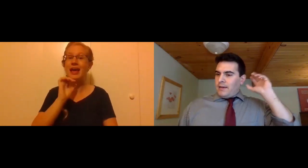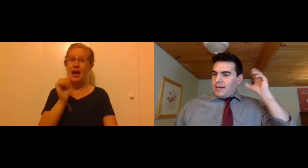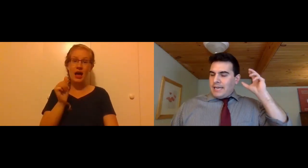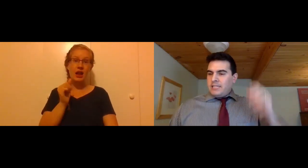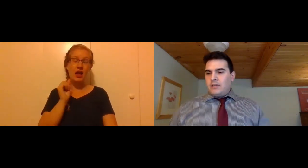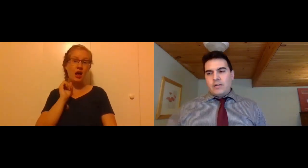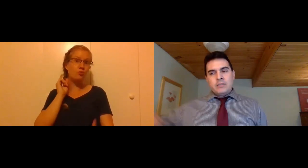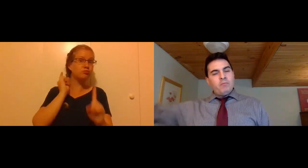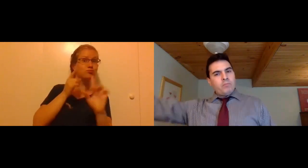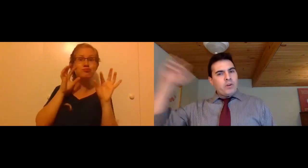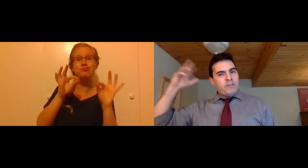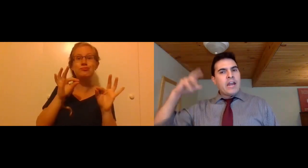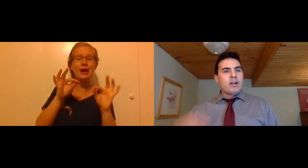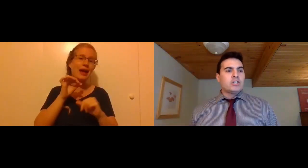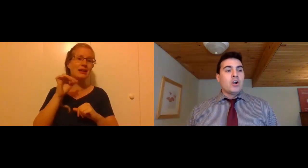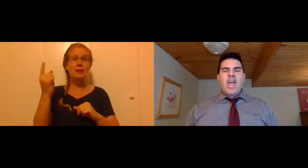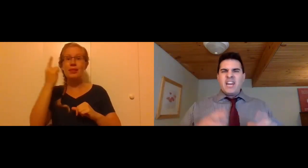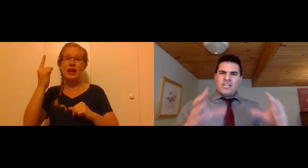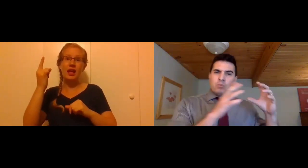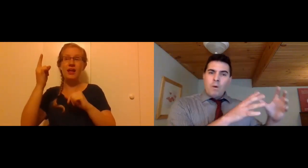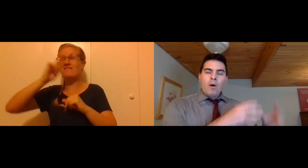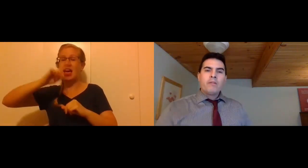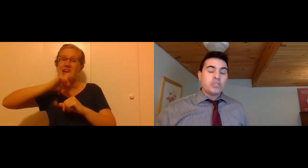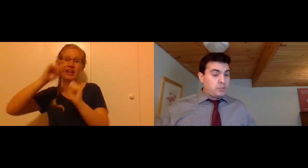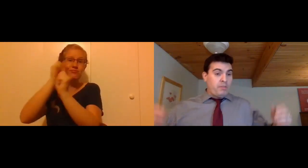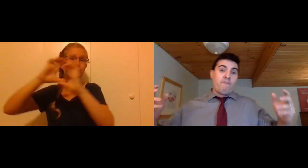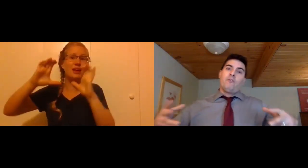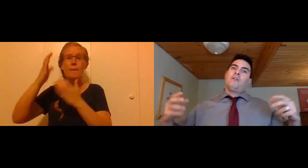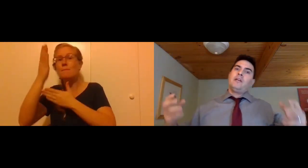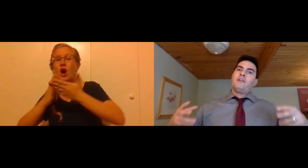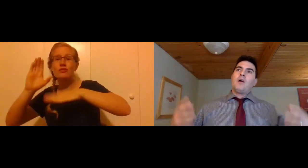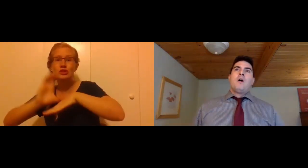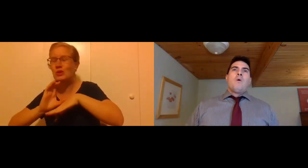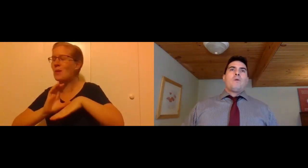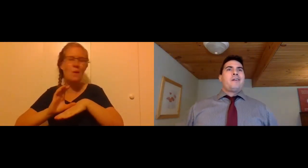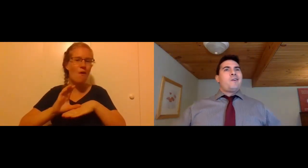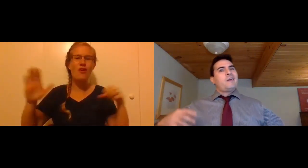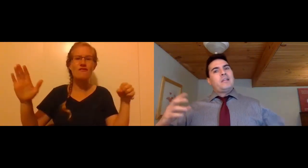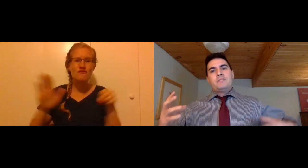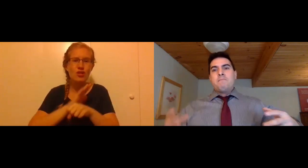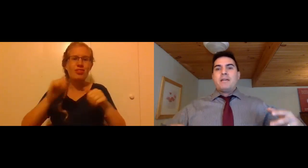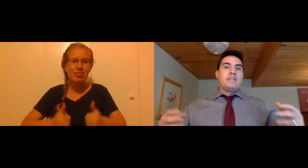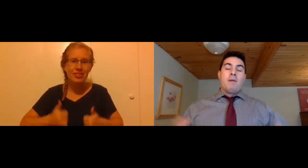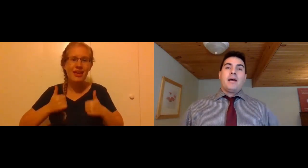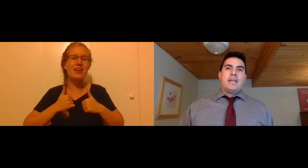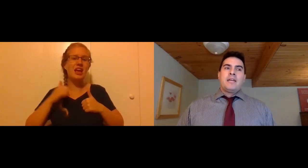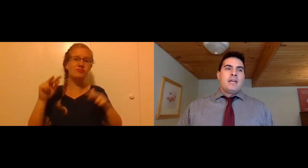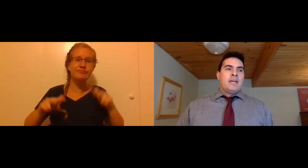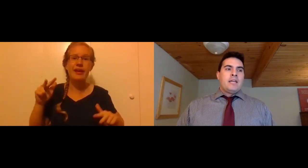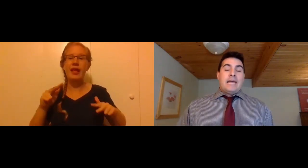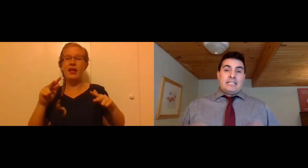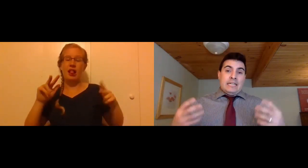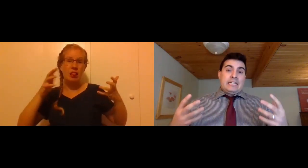ideal, not some sort of caricature, and not just one part of the church, but the full, living, ordinary, clumsy, messy body.